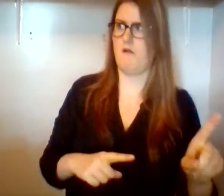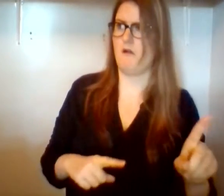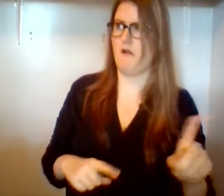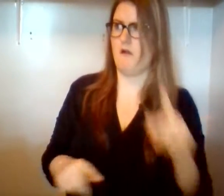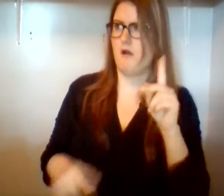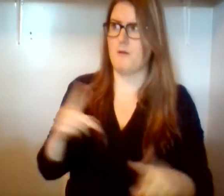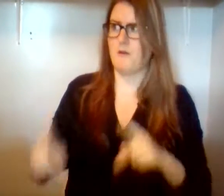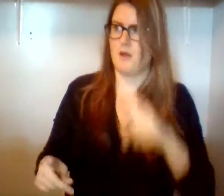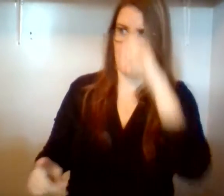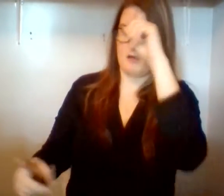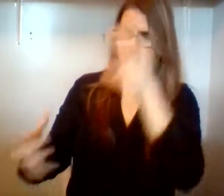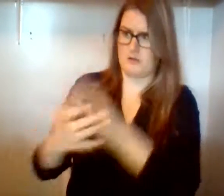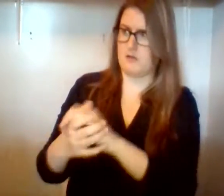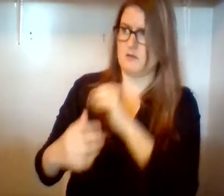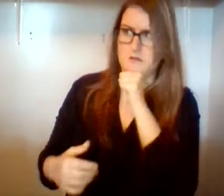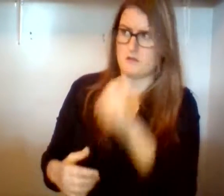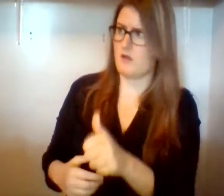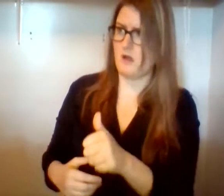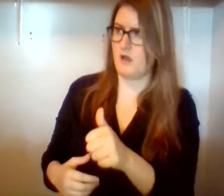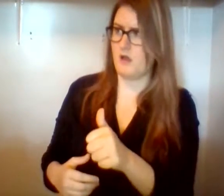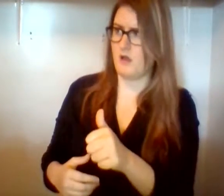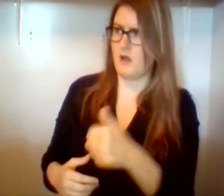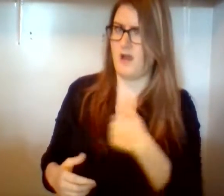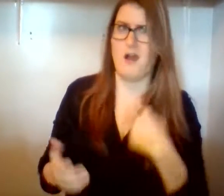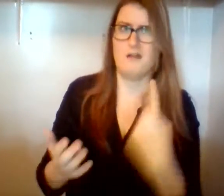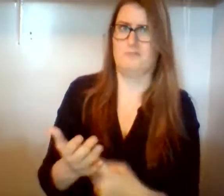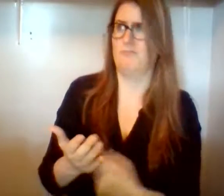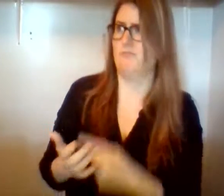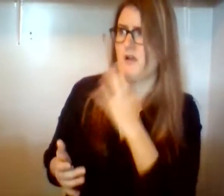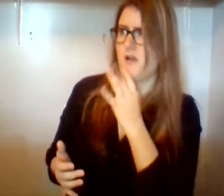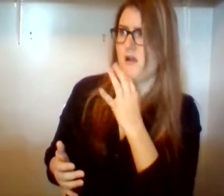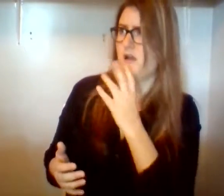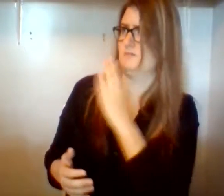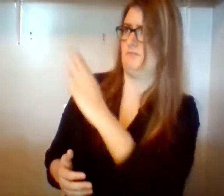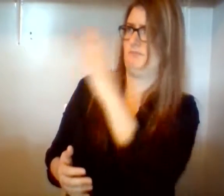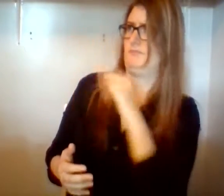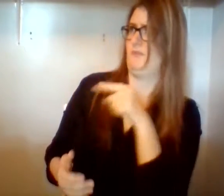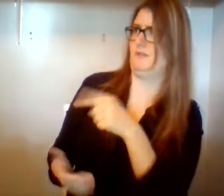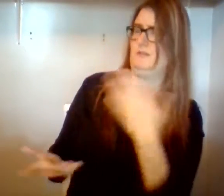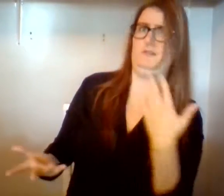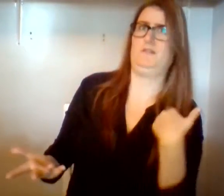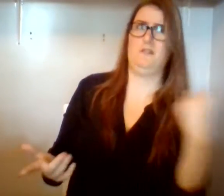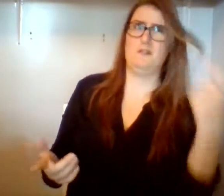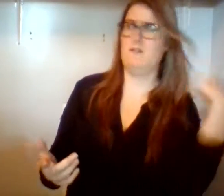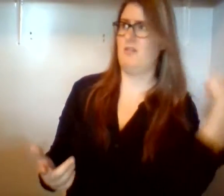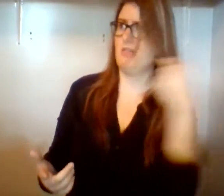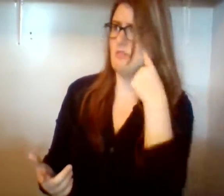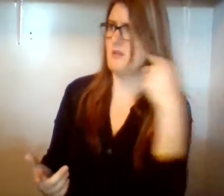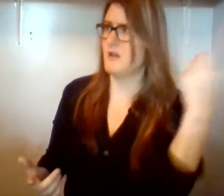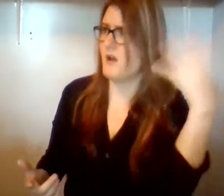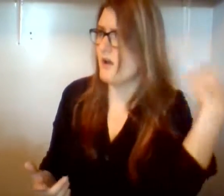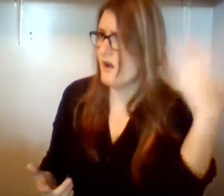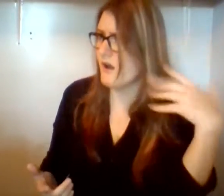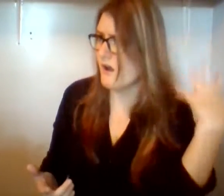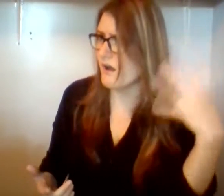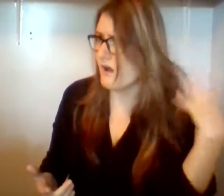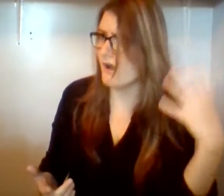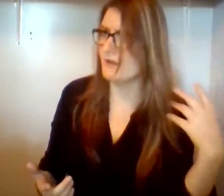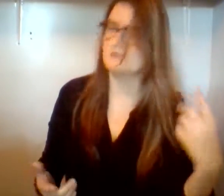then? Tell them, I am has sent you. I am? What kind of name is that? I